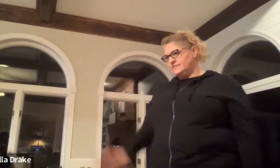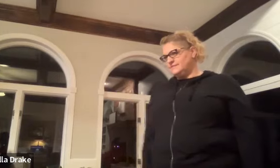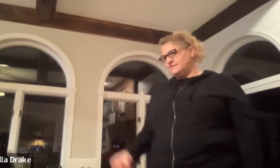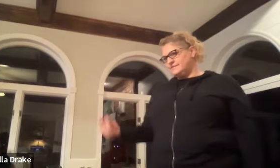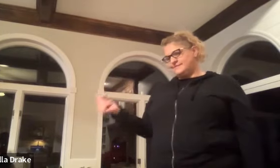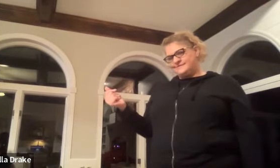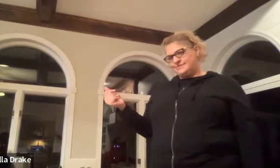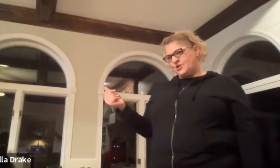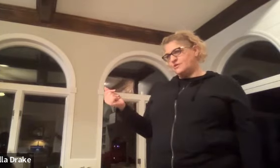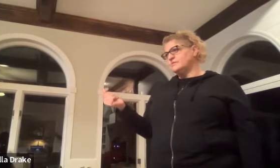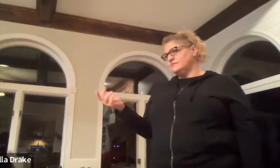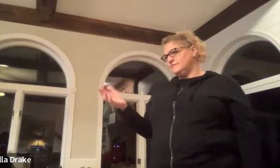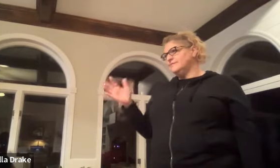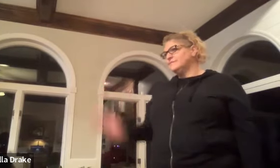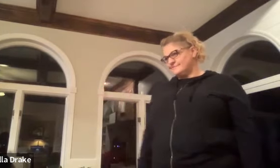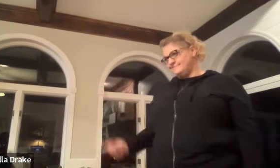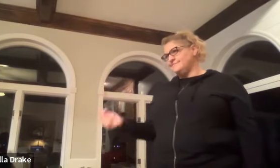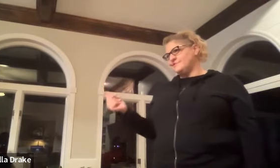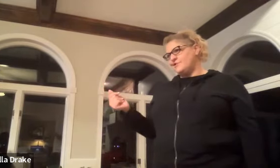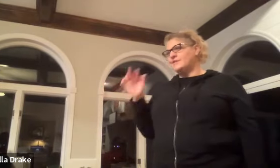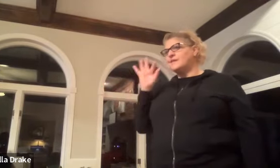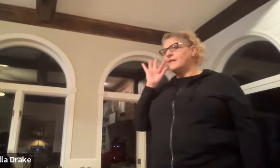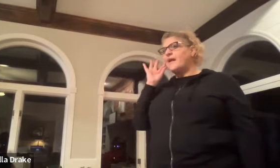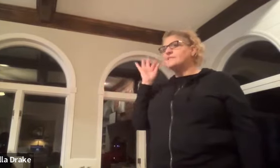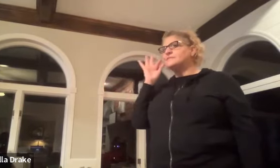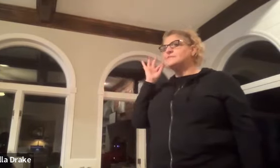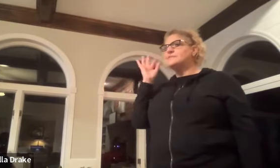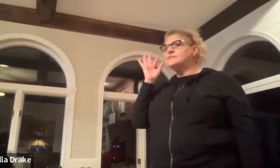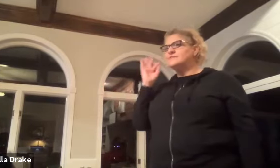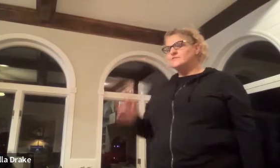dog dog dog dog